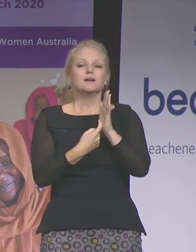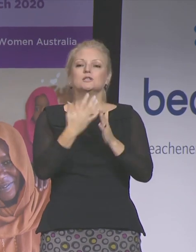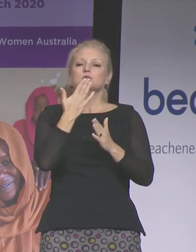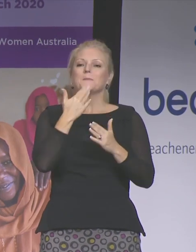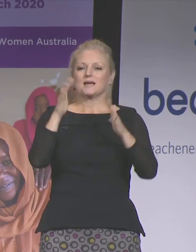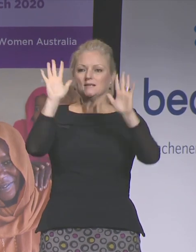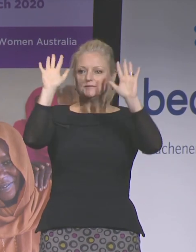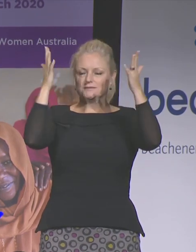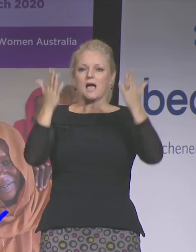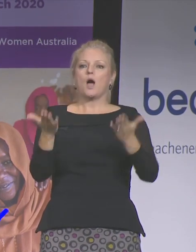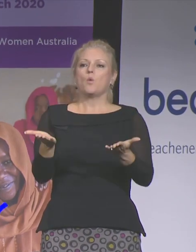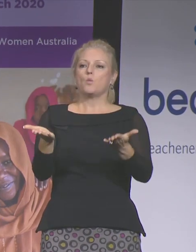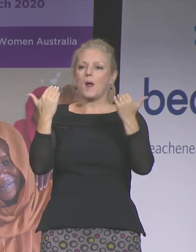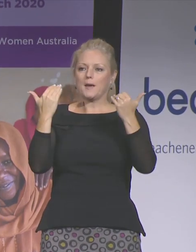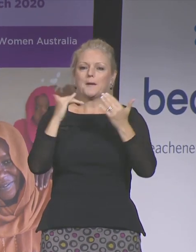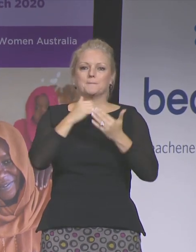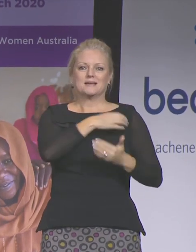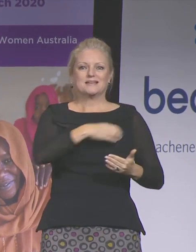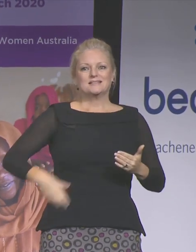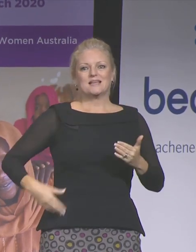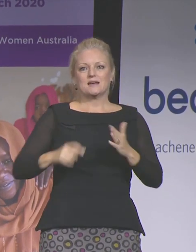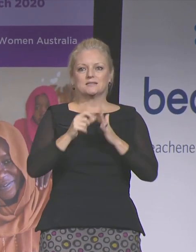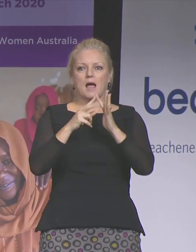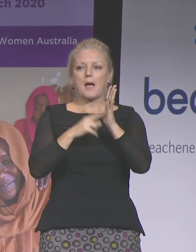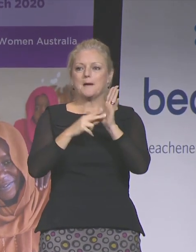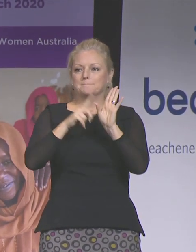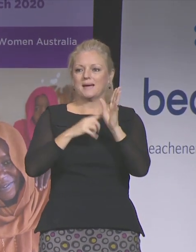welcoming to the stage Senator Penny Wong.